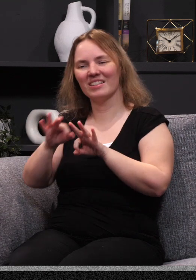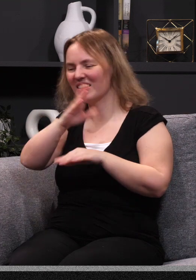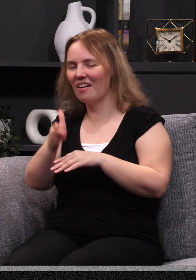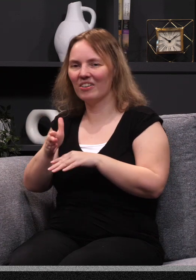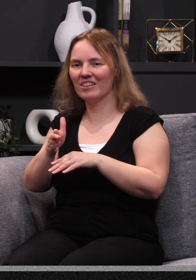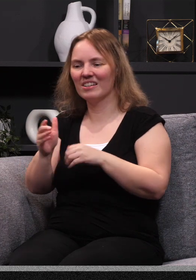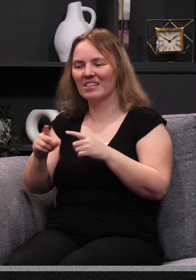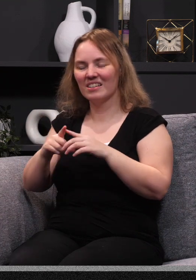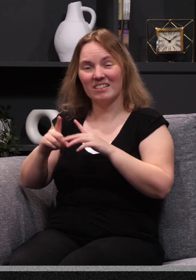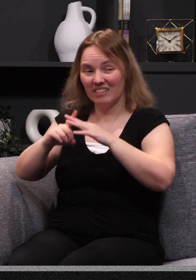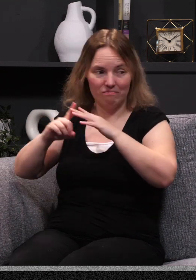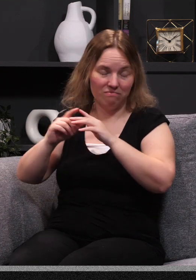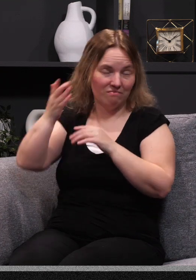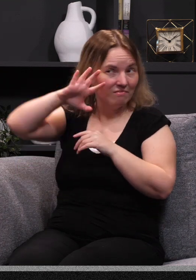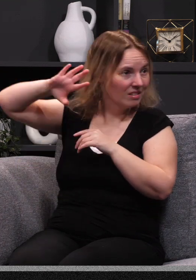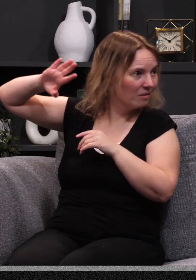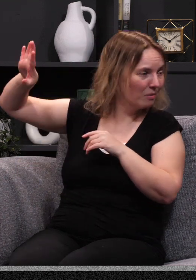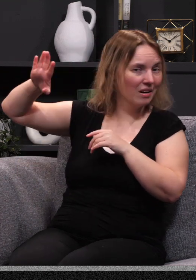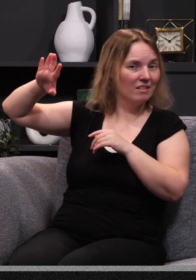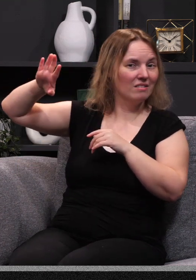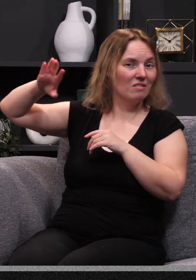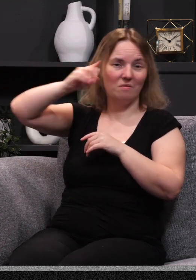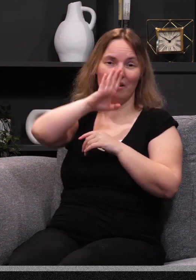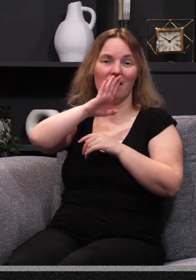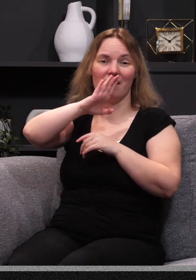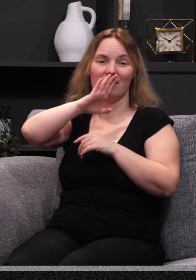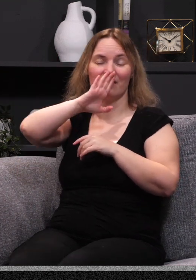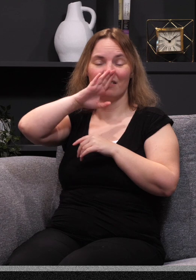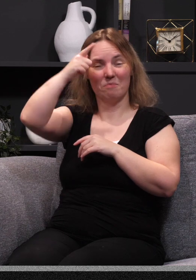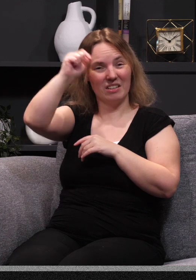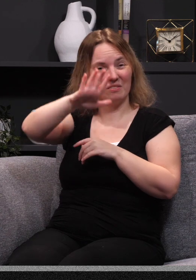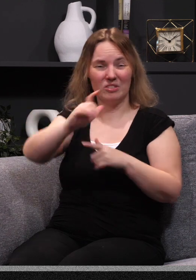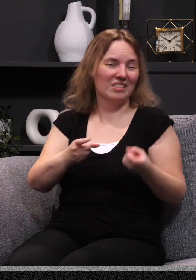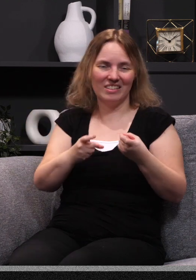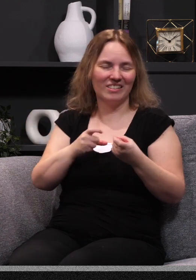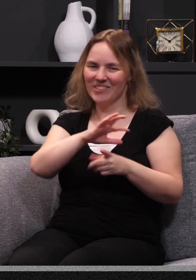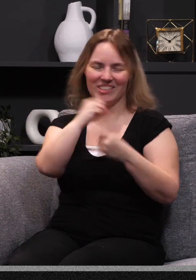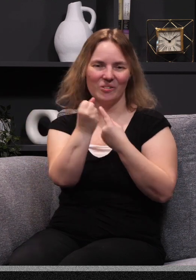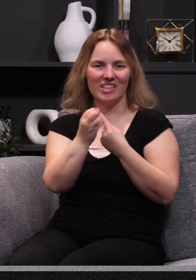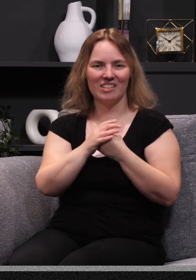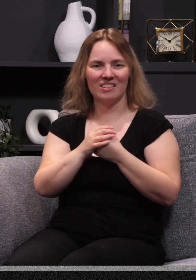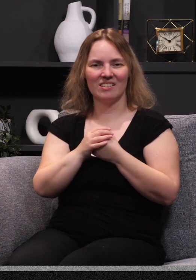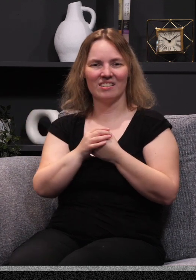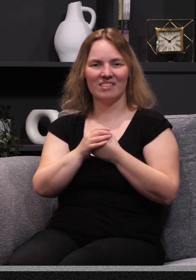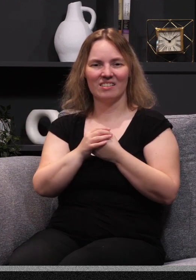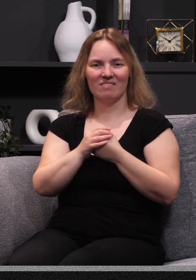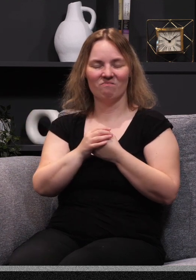importantly, never stay away from the Lord on the basis of your sin or of your situation.